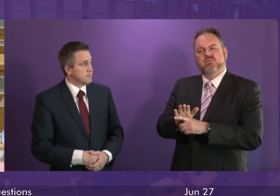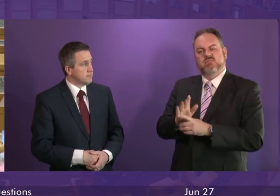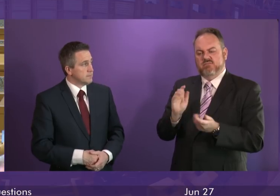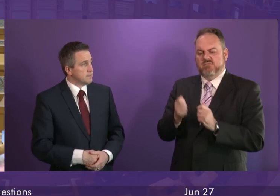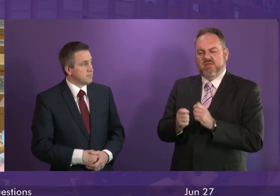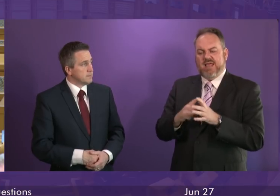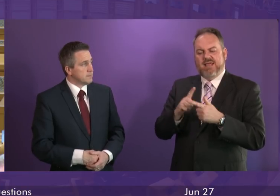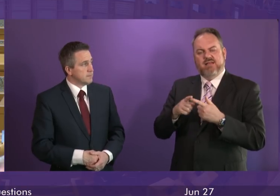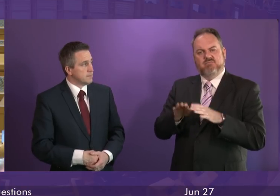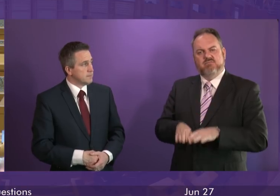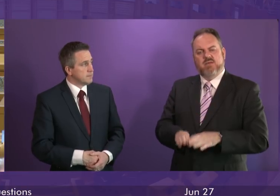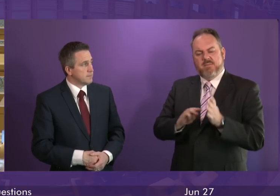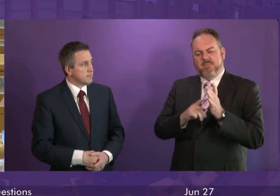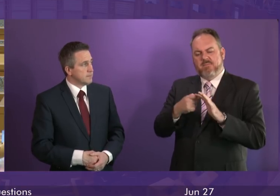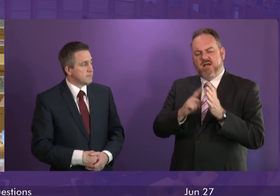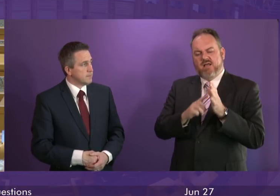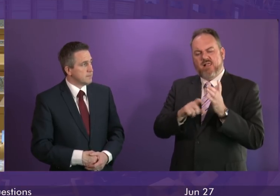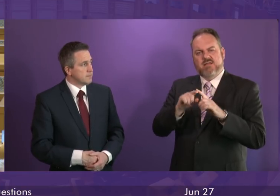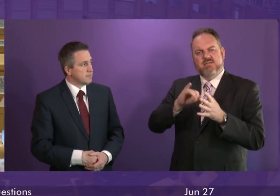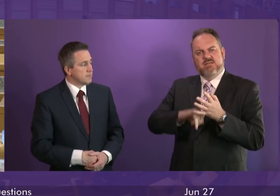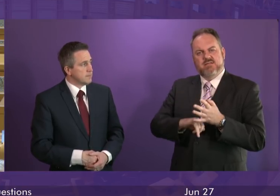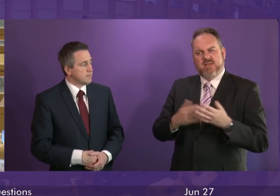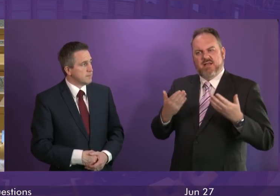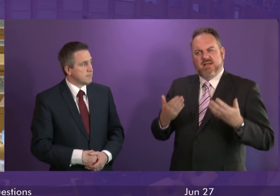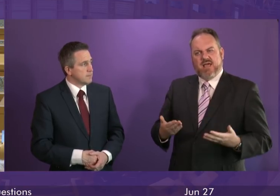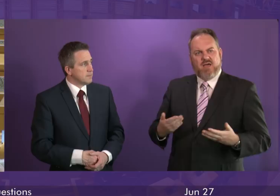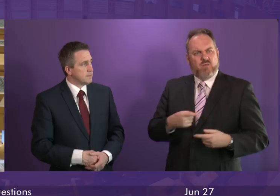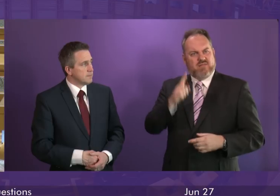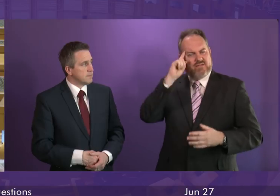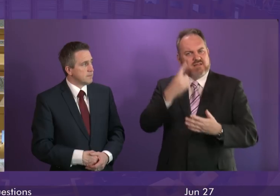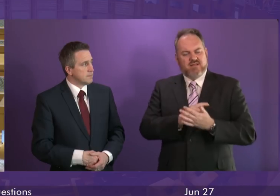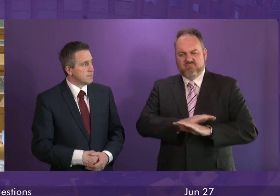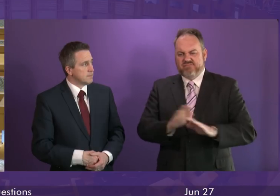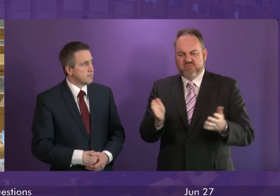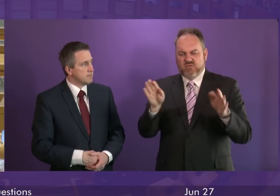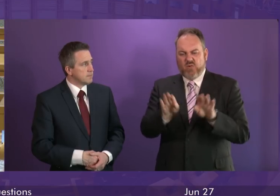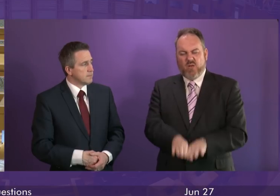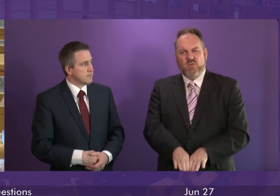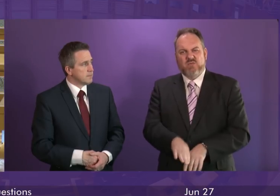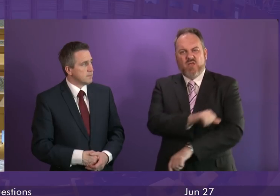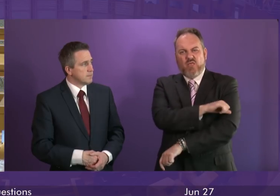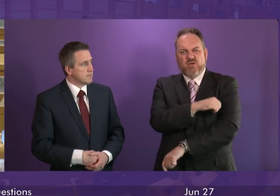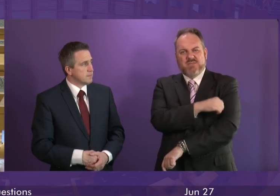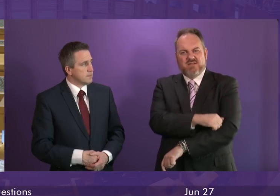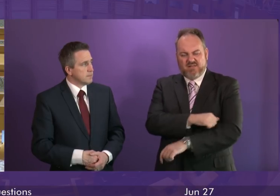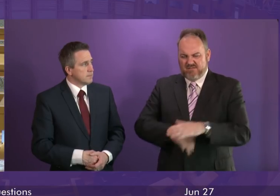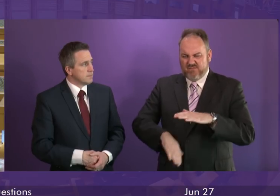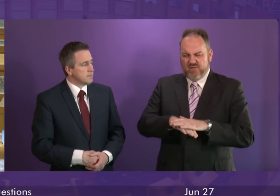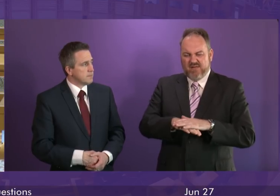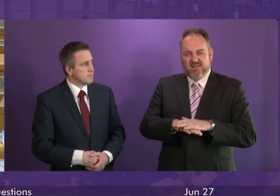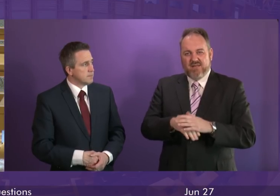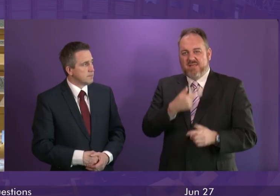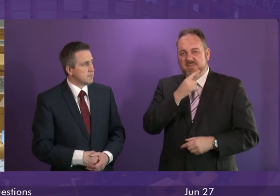but now today her health secretary has taken a decision to close the whole hospital on its current site. The people